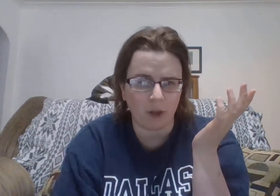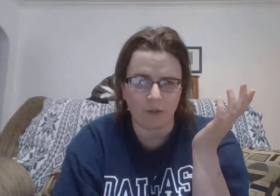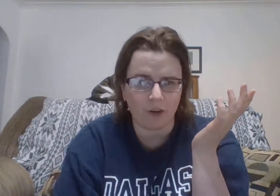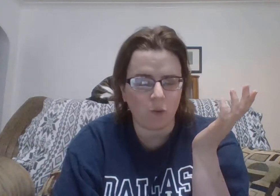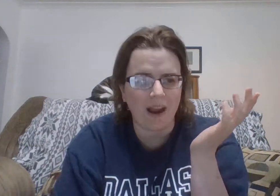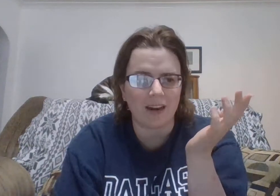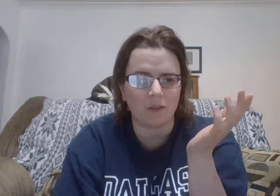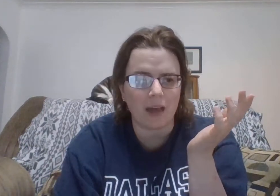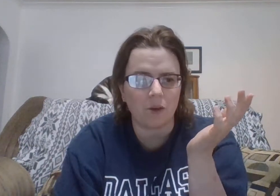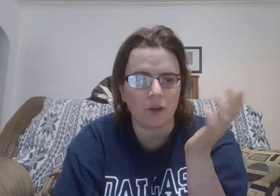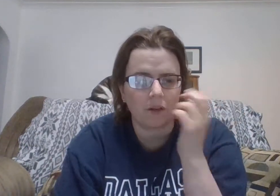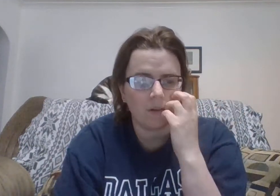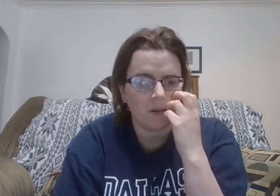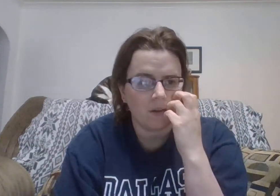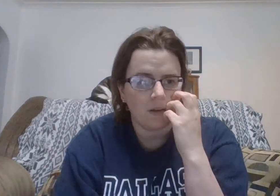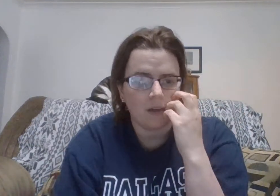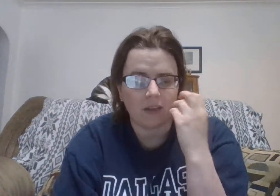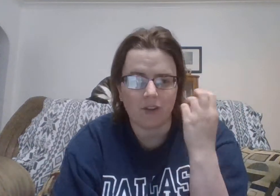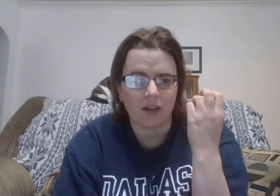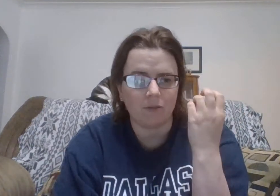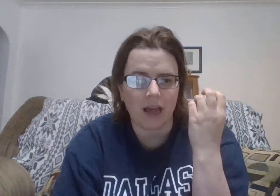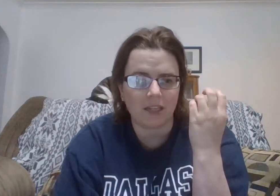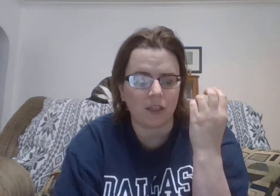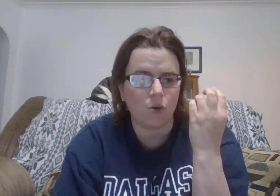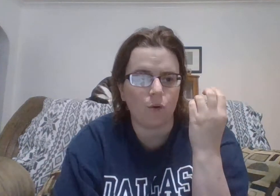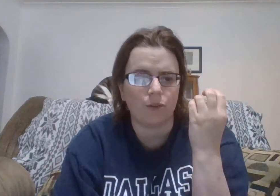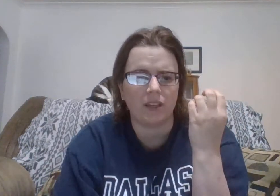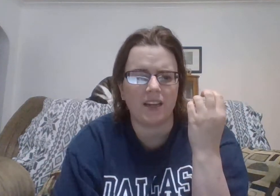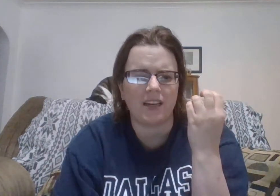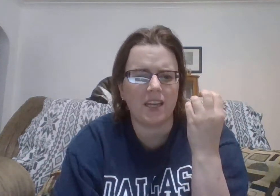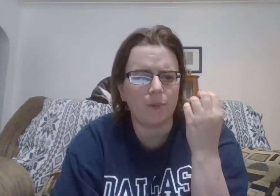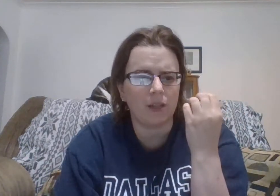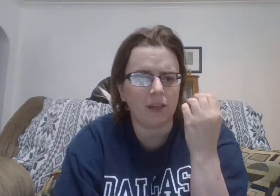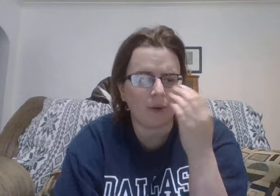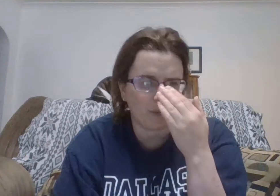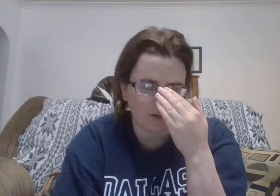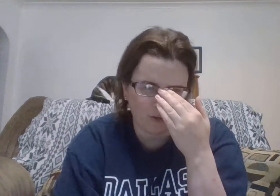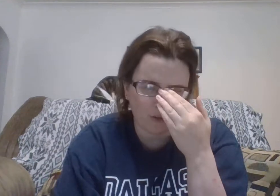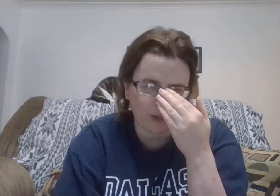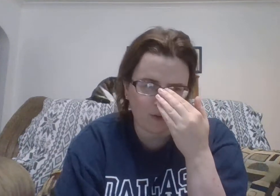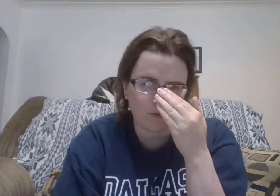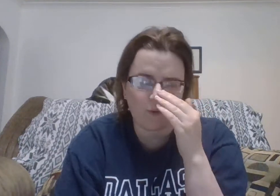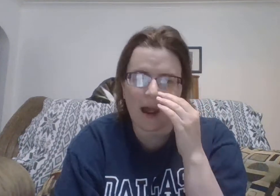miller for crying out loud they've got excellent corners like a keep to leap i mean oh holy crap